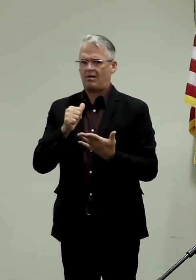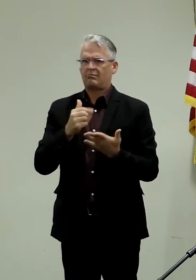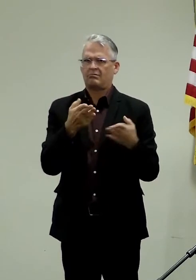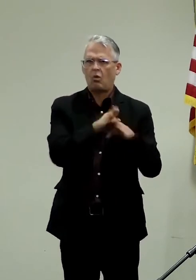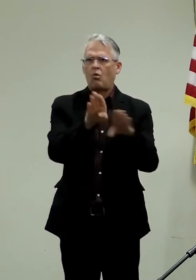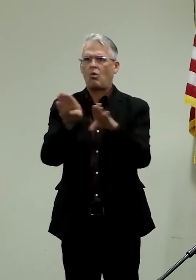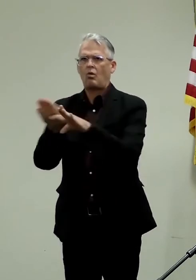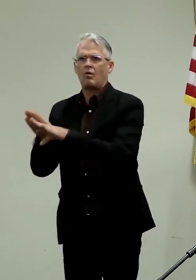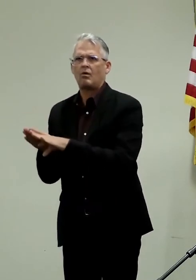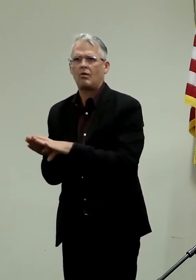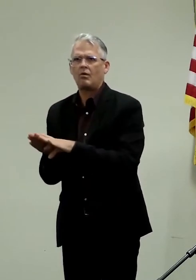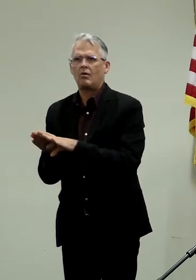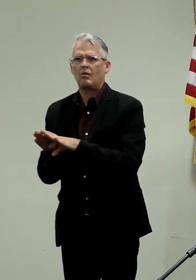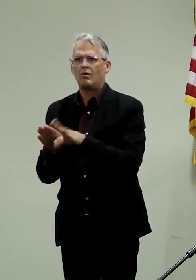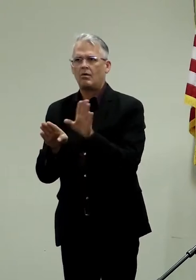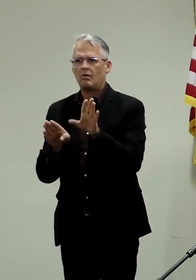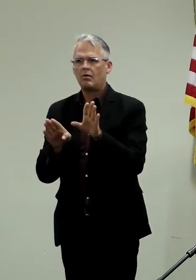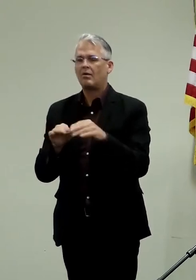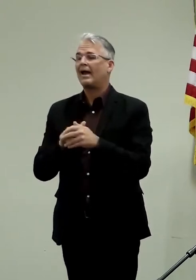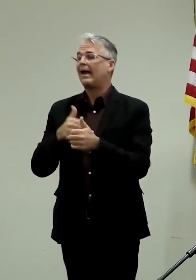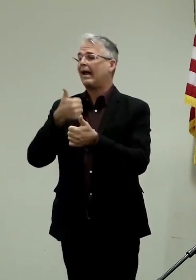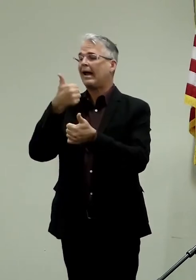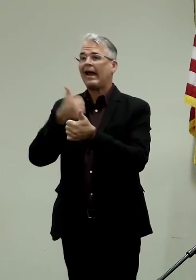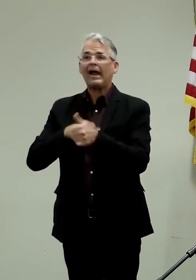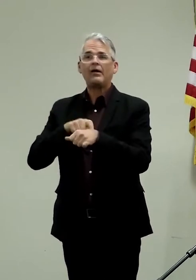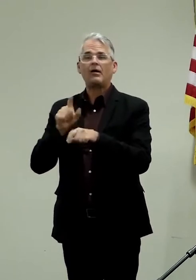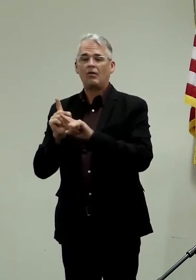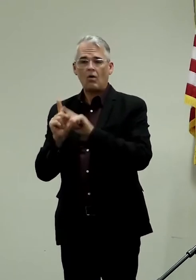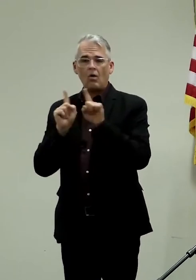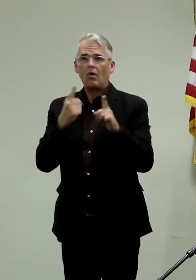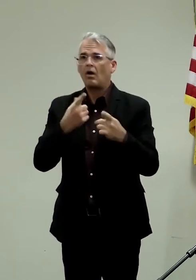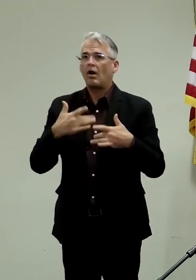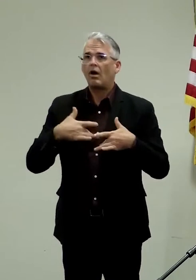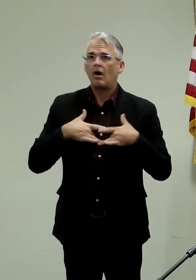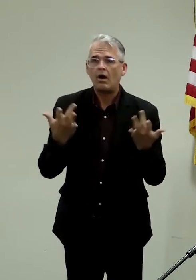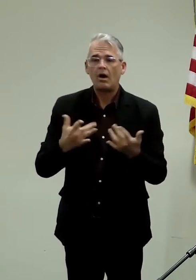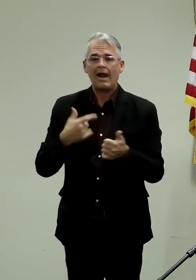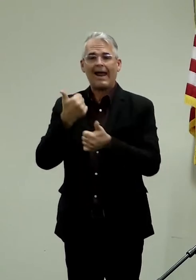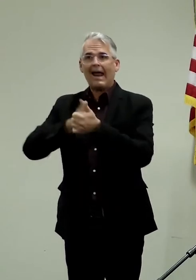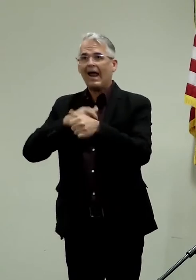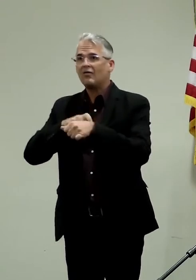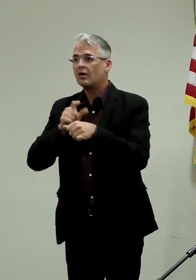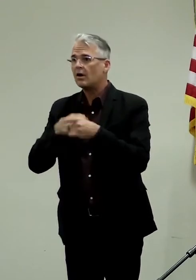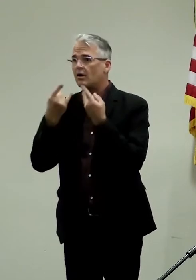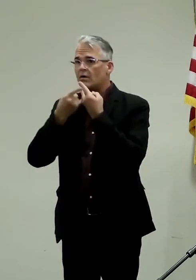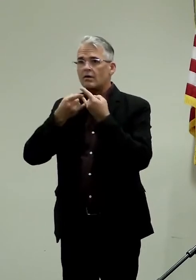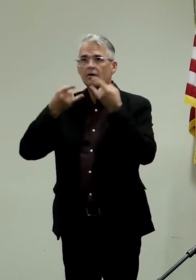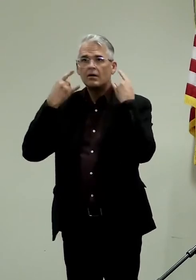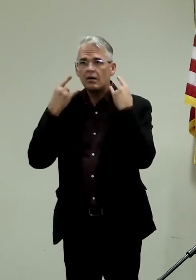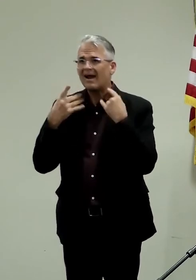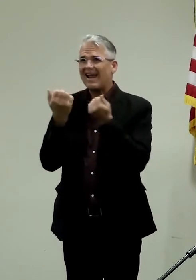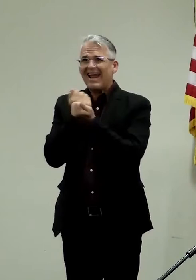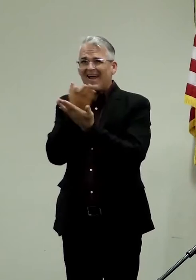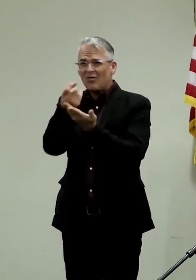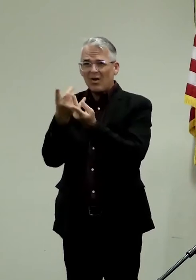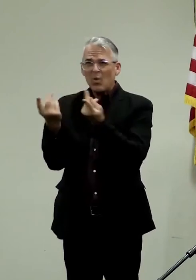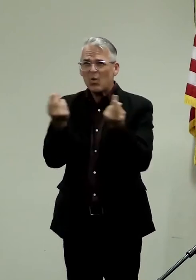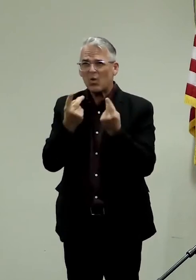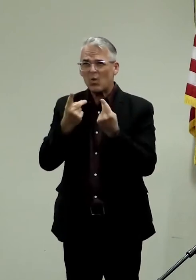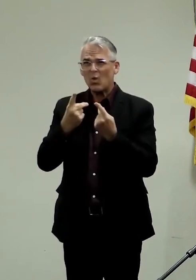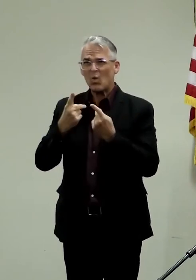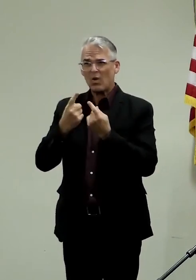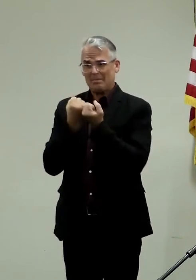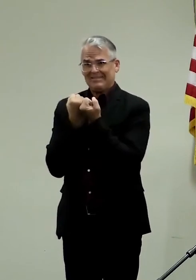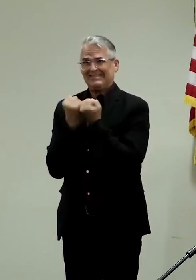every mask we wear, every effort state and local officials and partners are making is to protect not only your health,